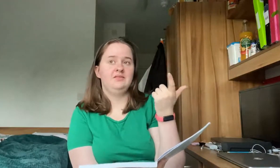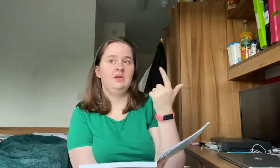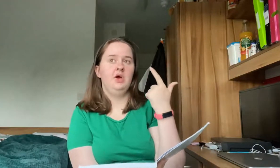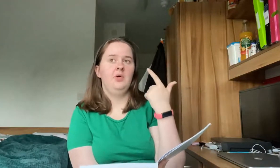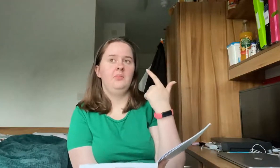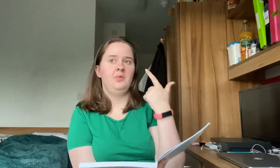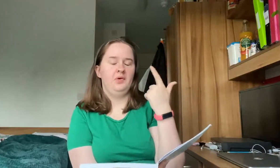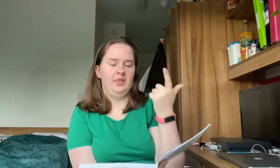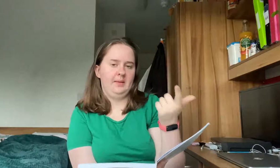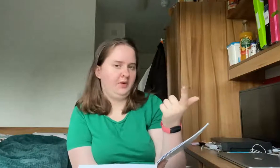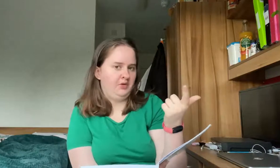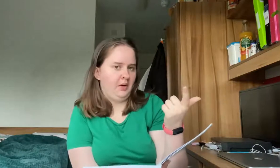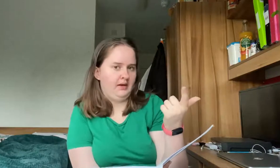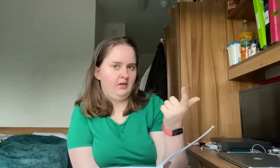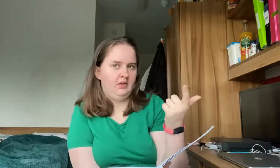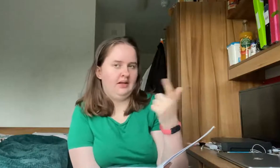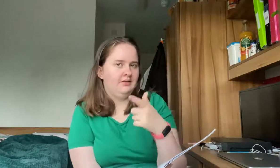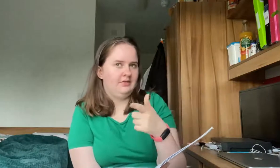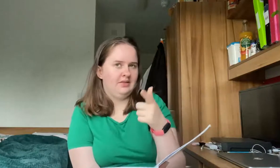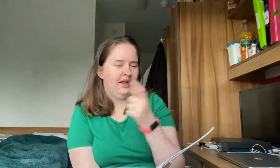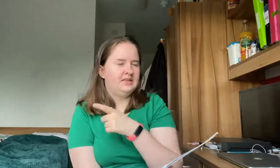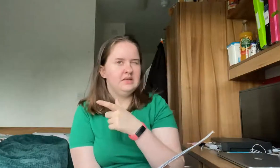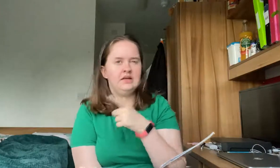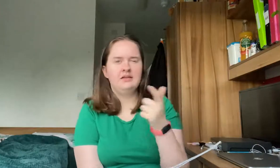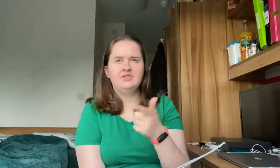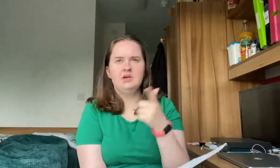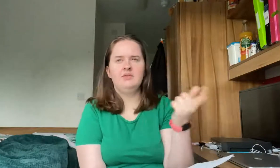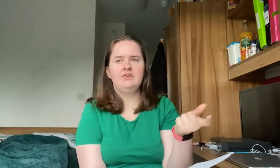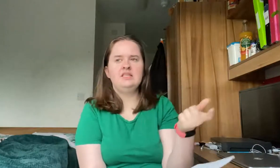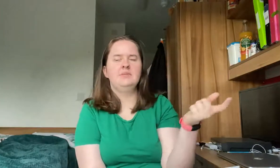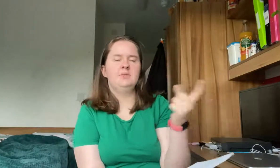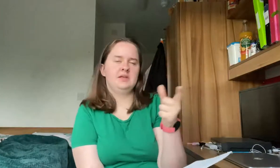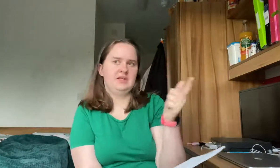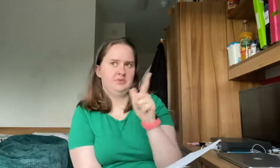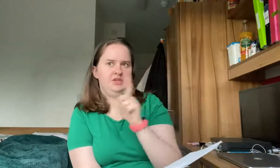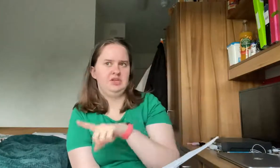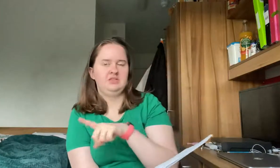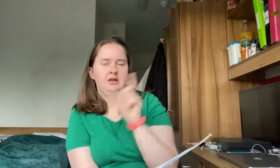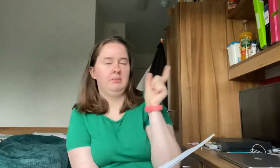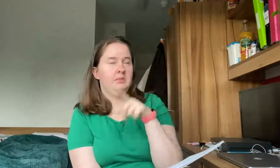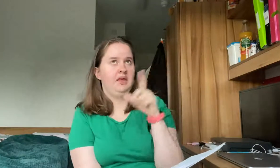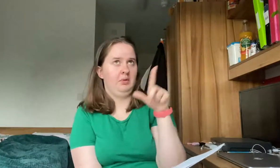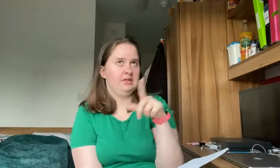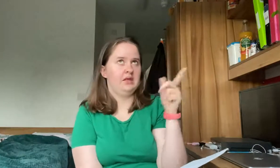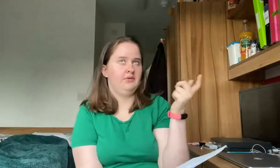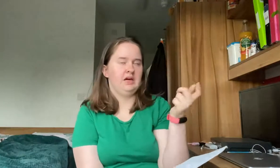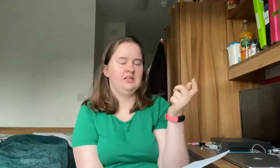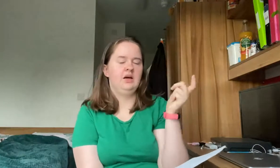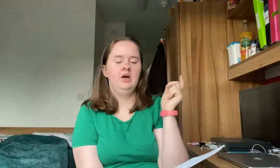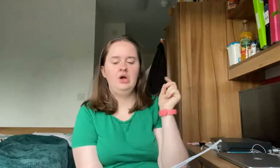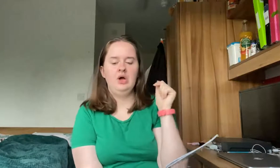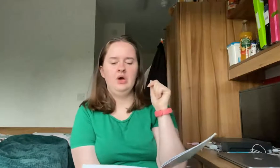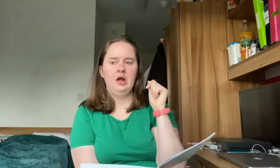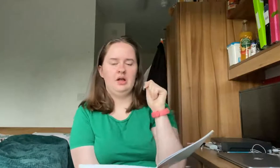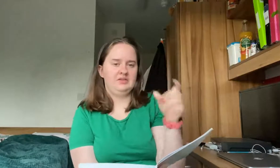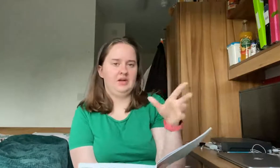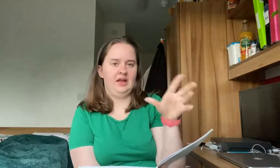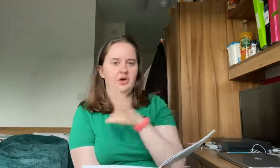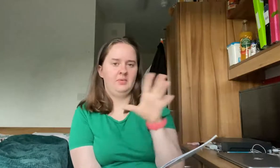but they both went like they didn't have to go in the freezer but because I wasn't using them they went in the freezer and so like on my